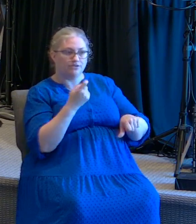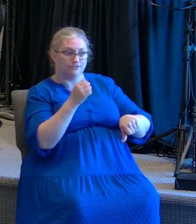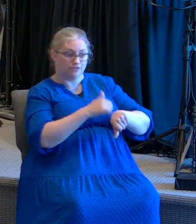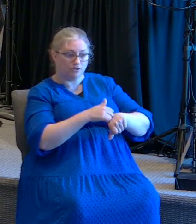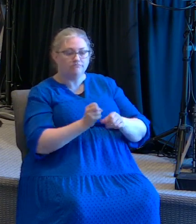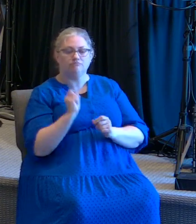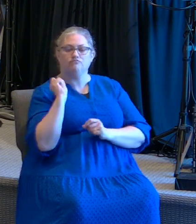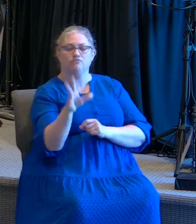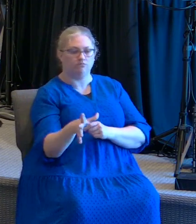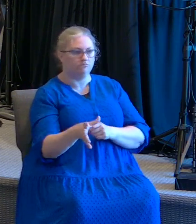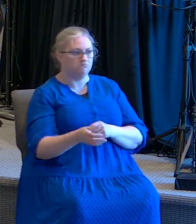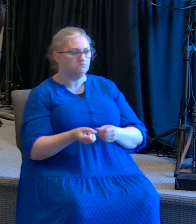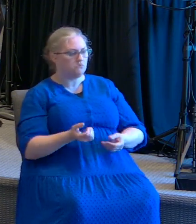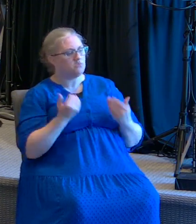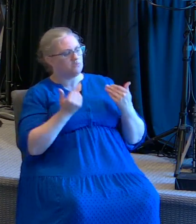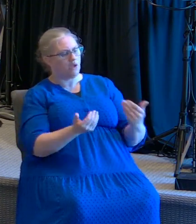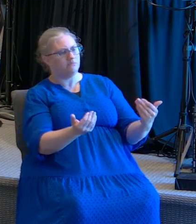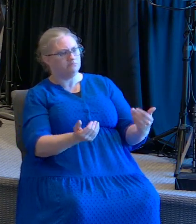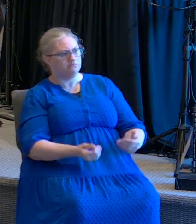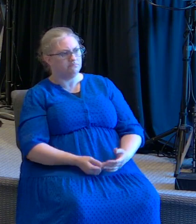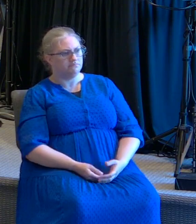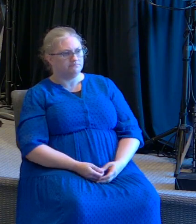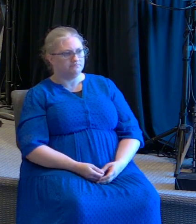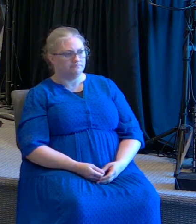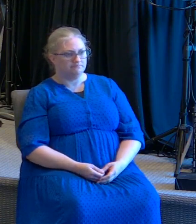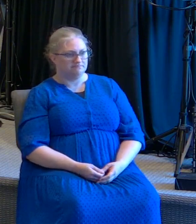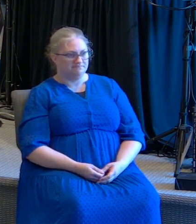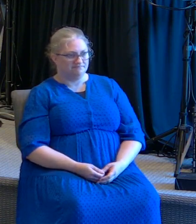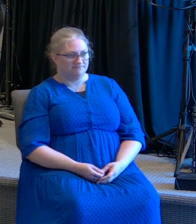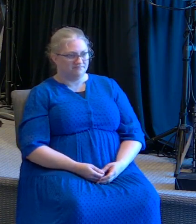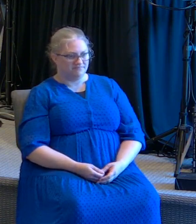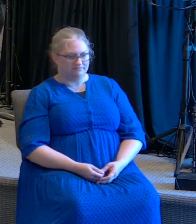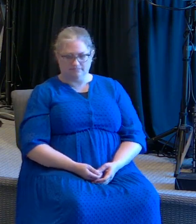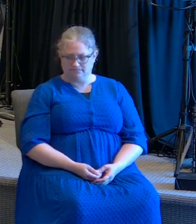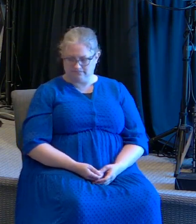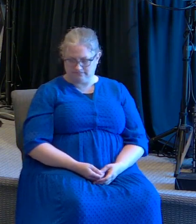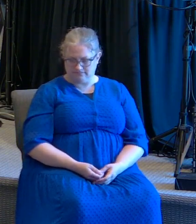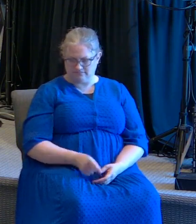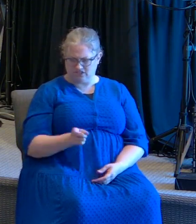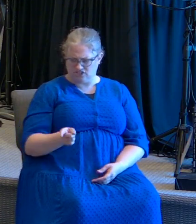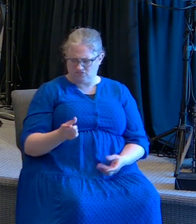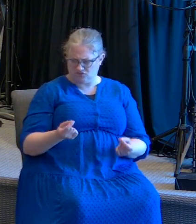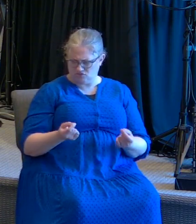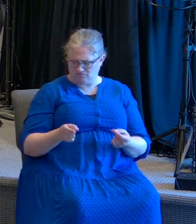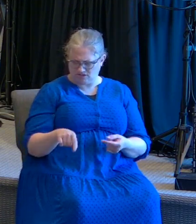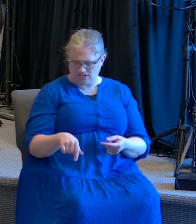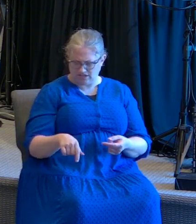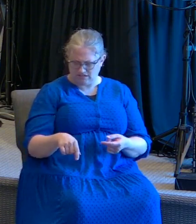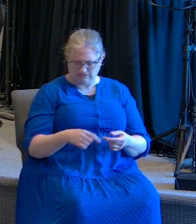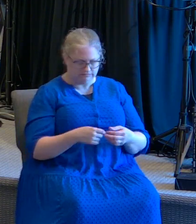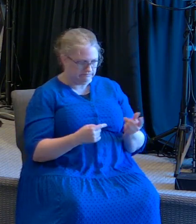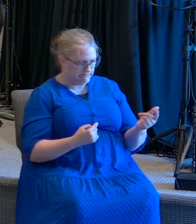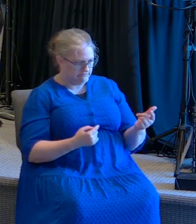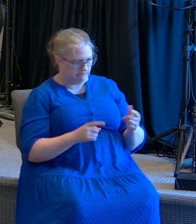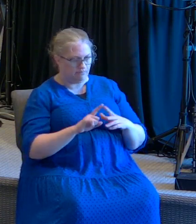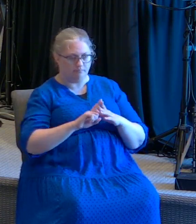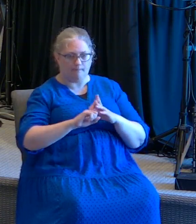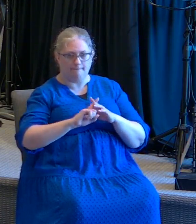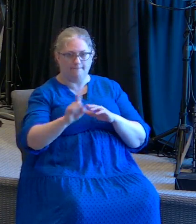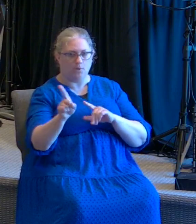did you do that? Yeah, I did. Well, I did that one. Did you do that one? Yeah. How about this one? Oh, I'm out of here.